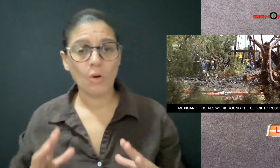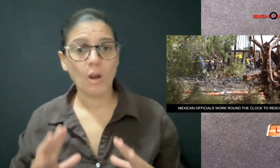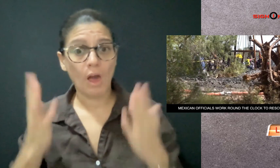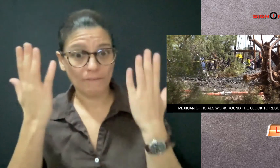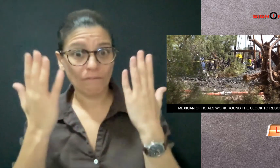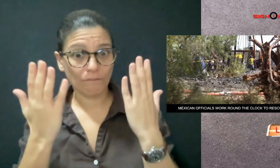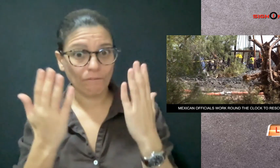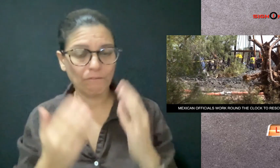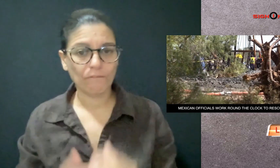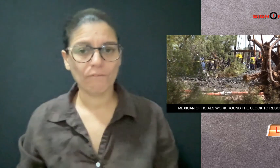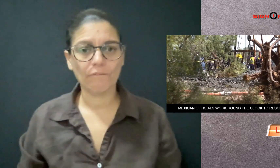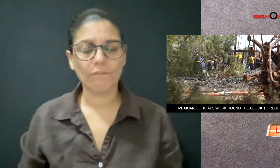alive.